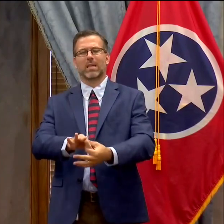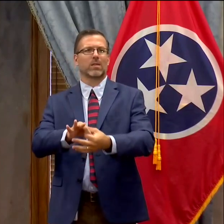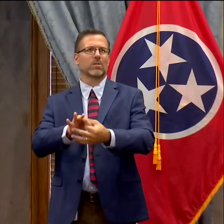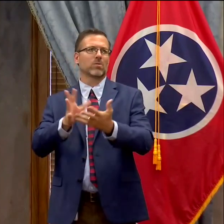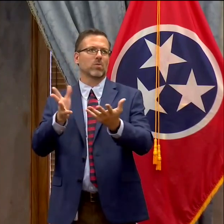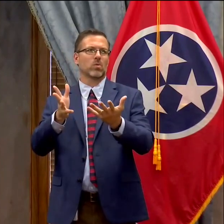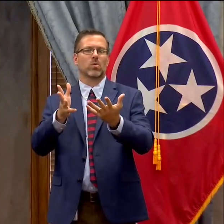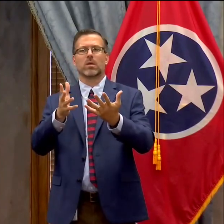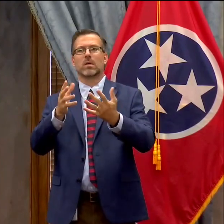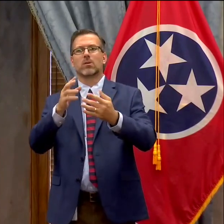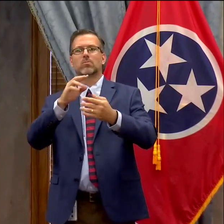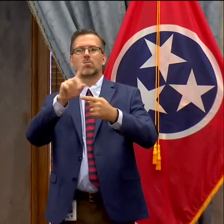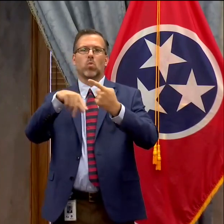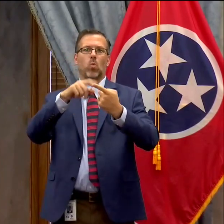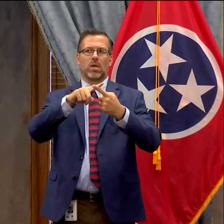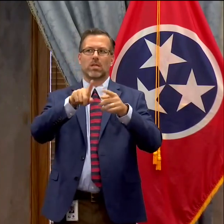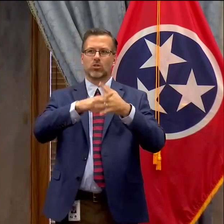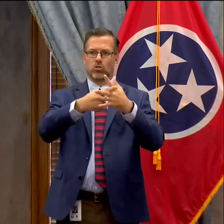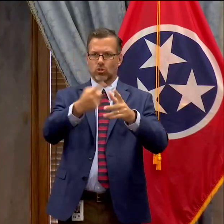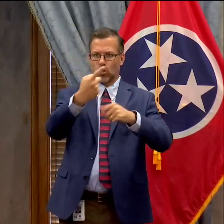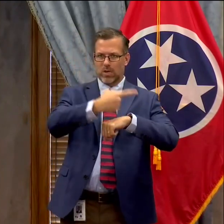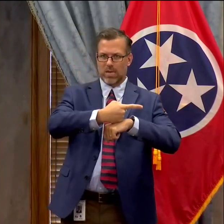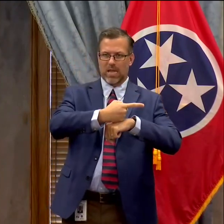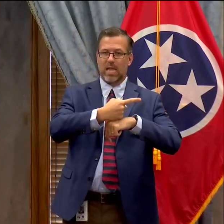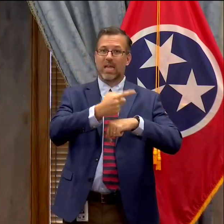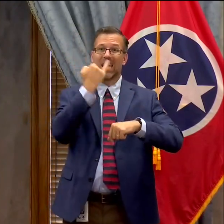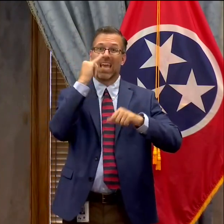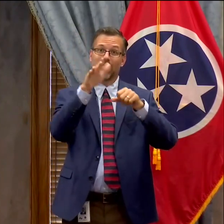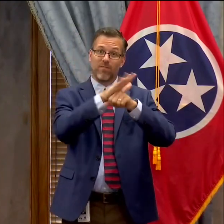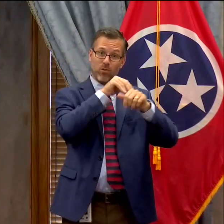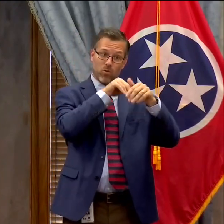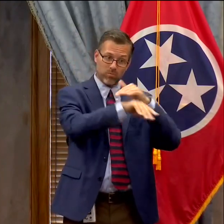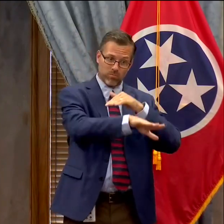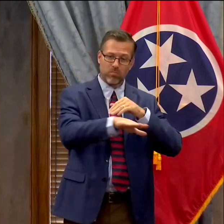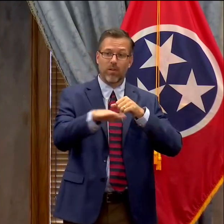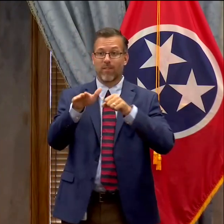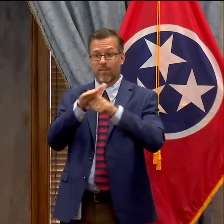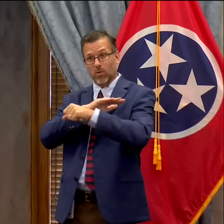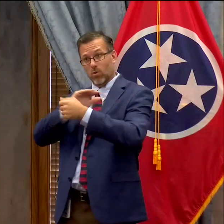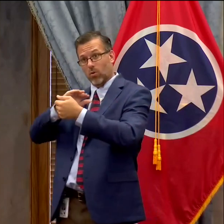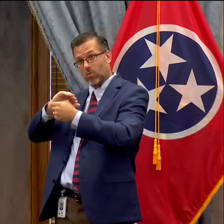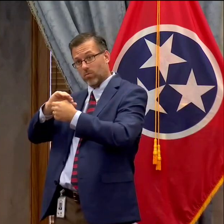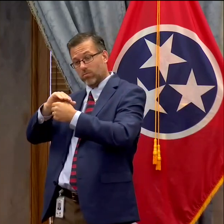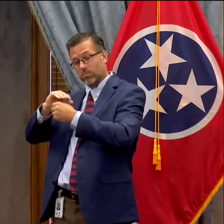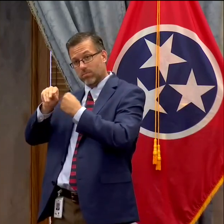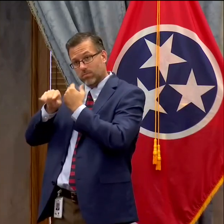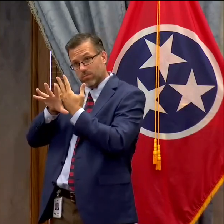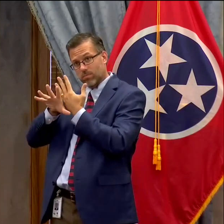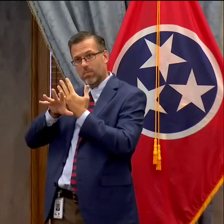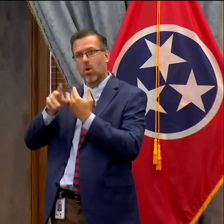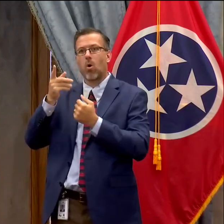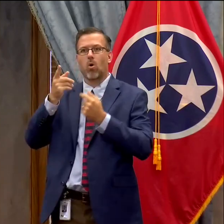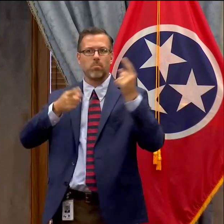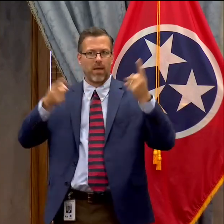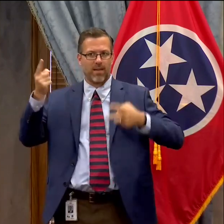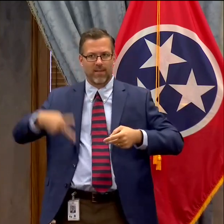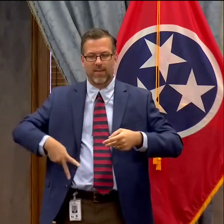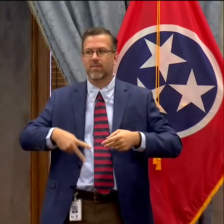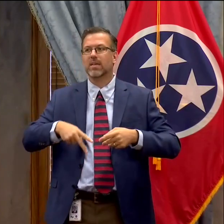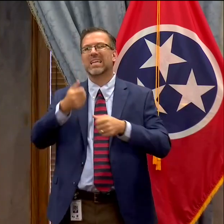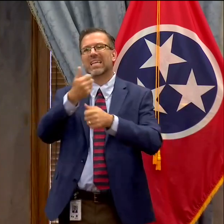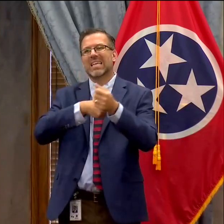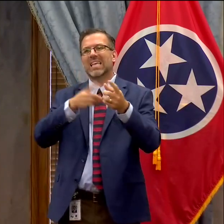anticipated start date whether it is remote hybrid or fully in person. Districts will start updating that through a shared